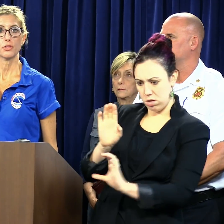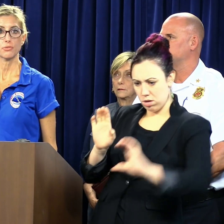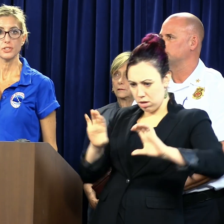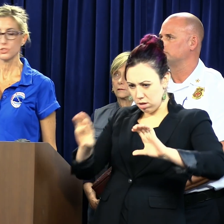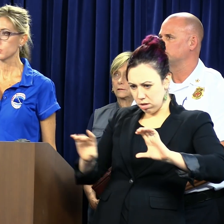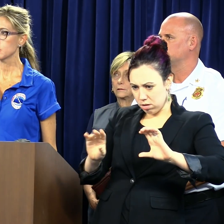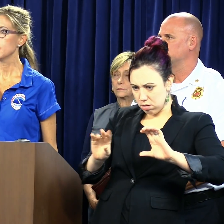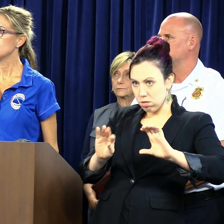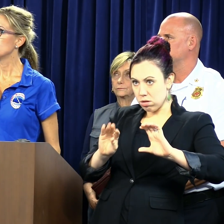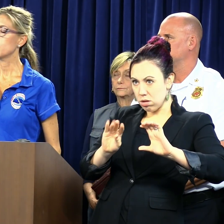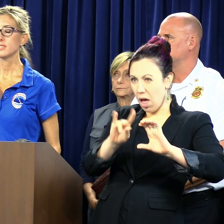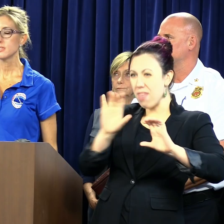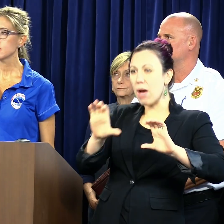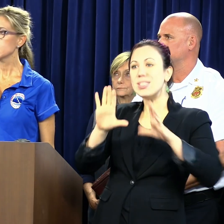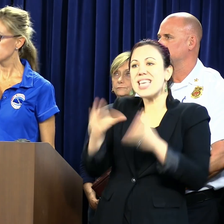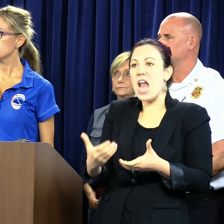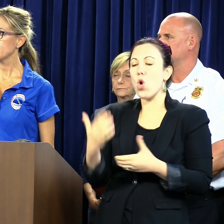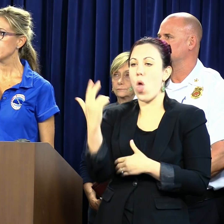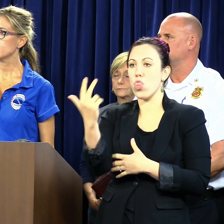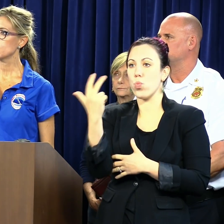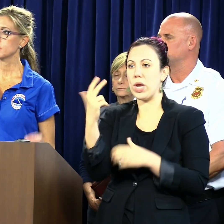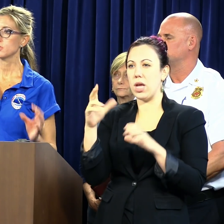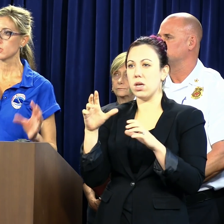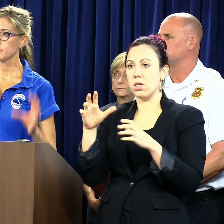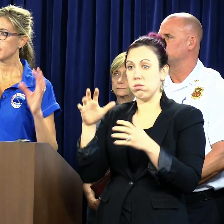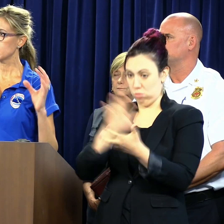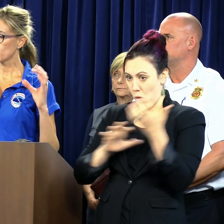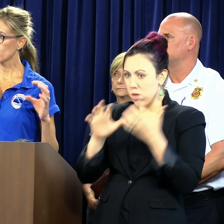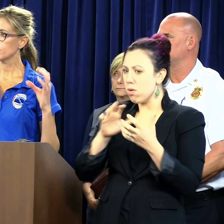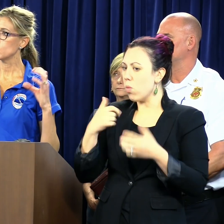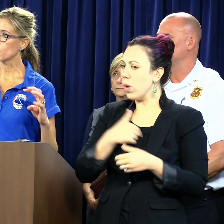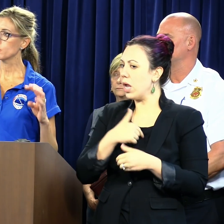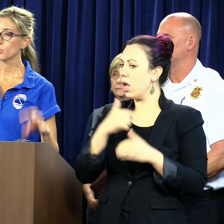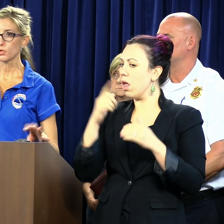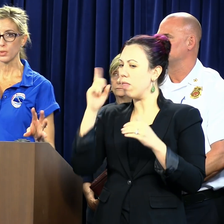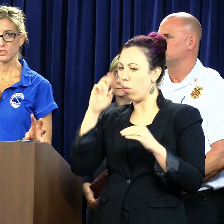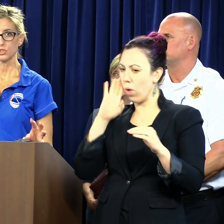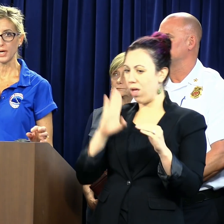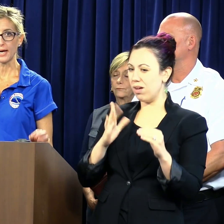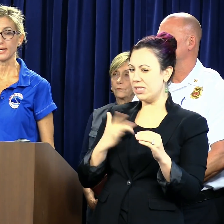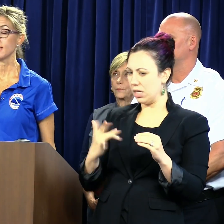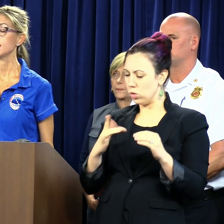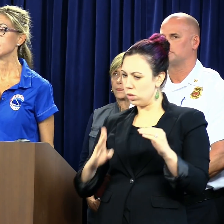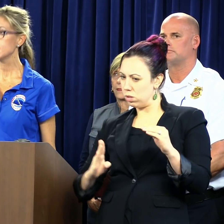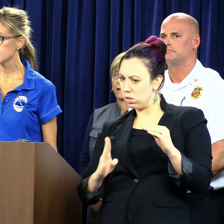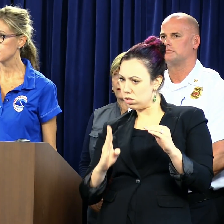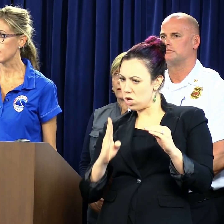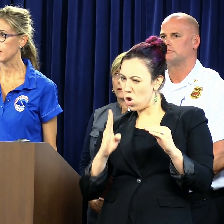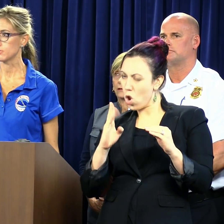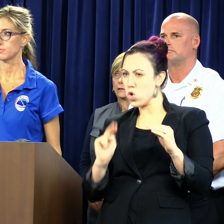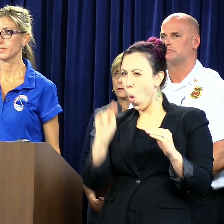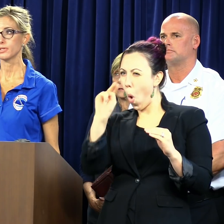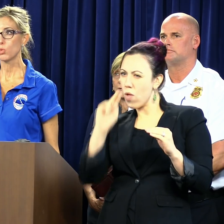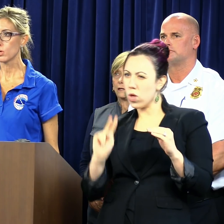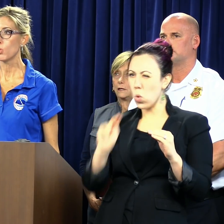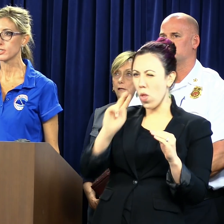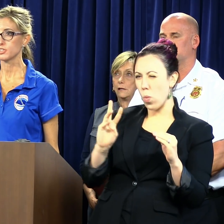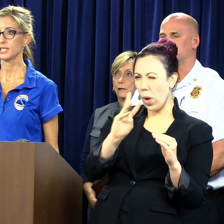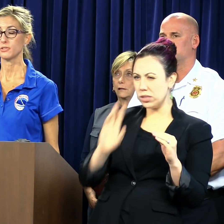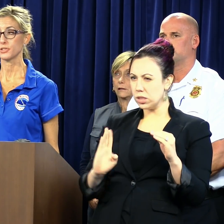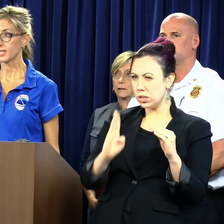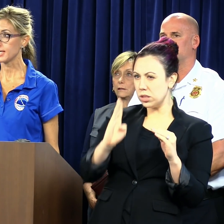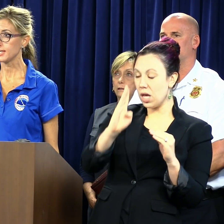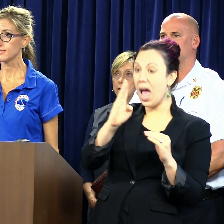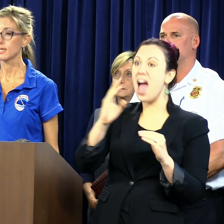a Category 3 storm, and we still anticipate the storm to start, begin, more of a north-northwest track and intensify over very warm